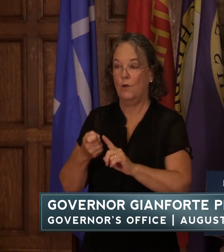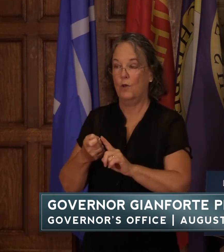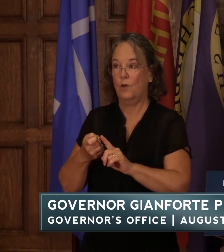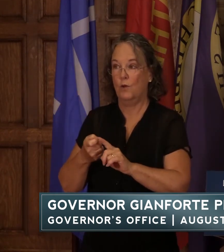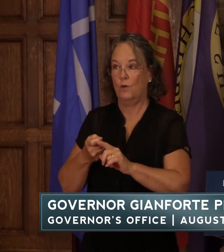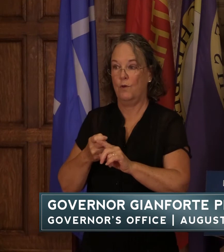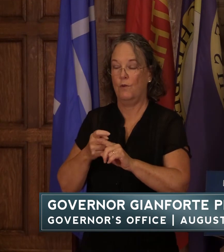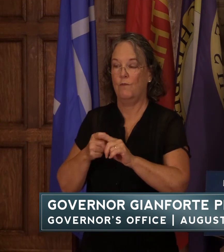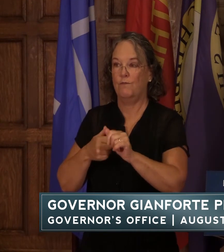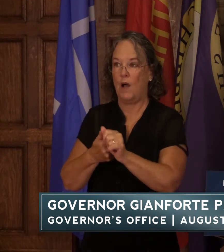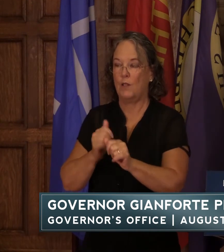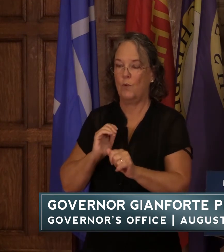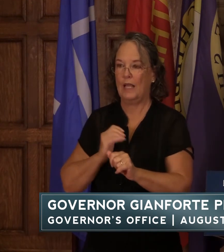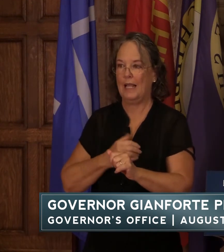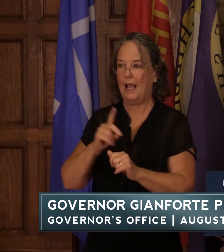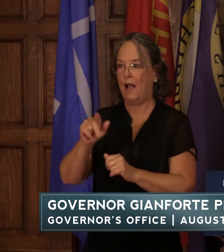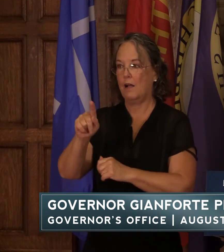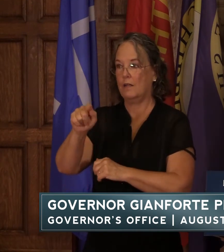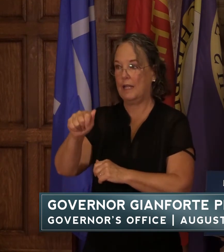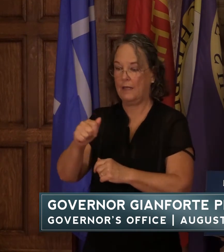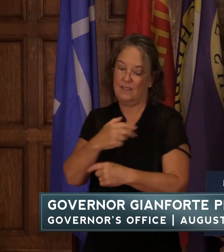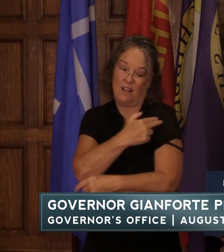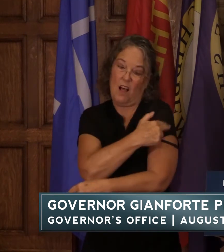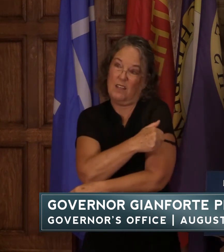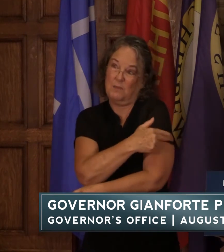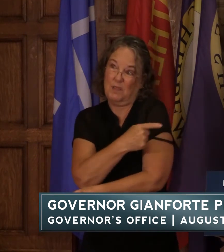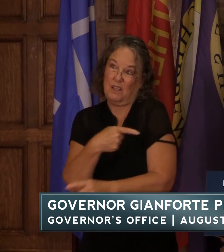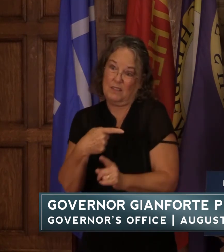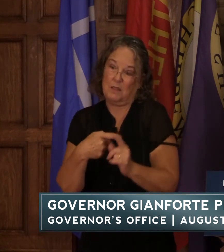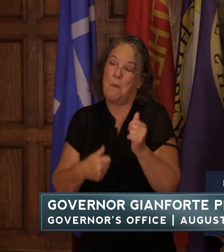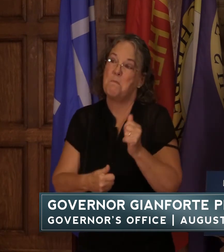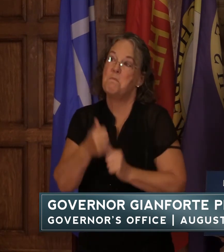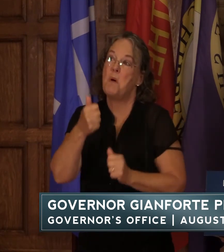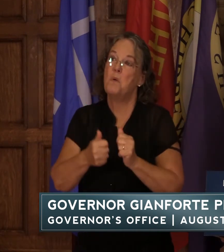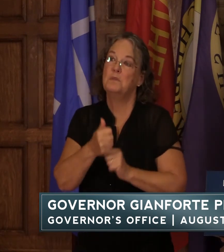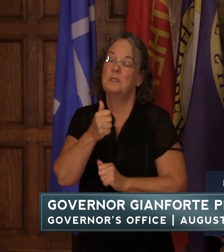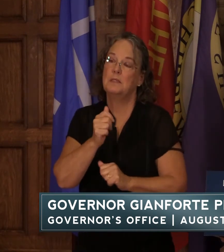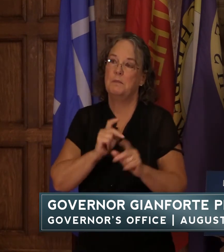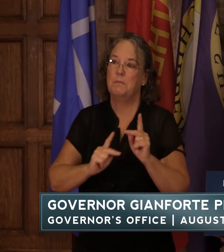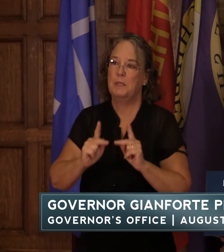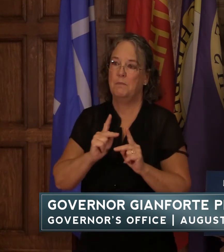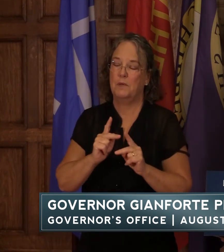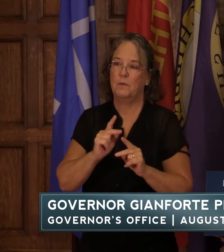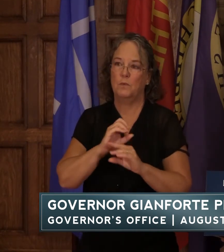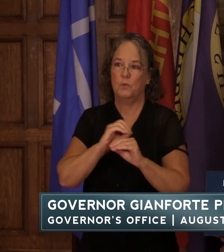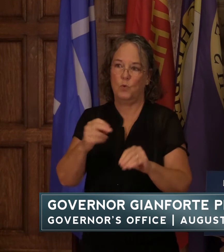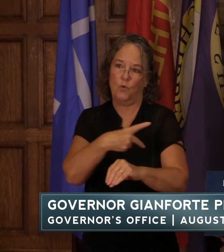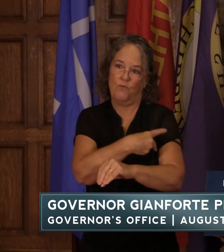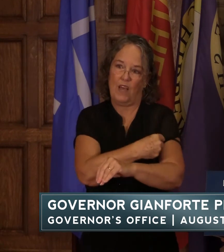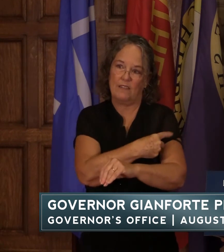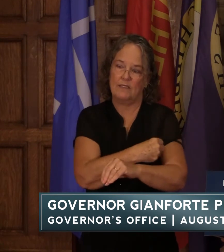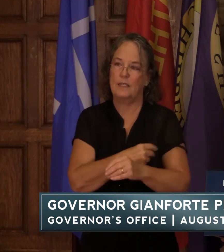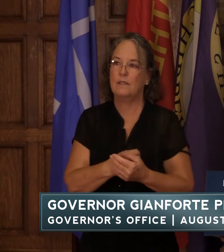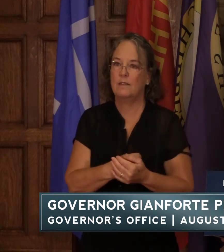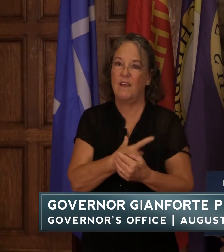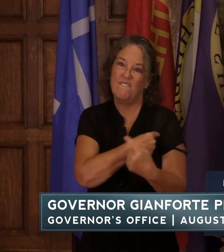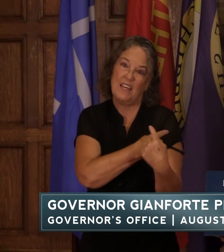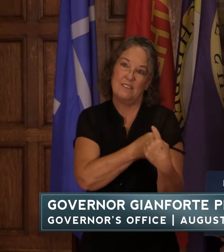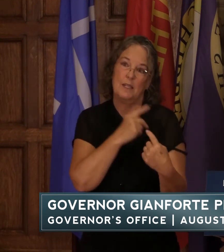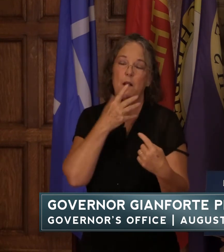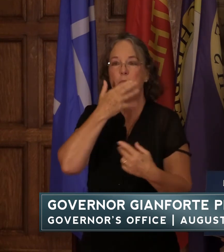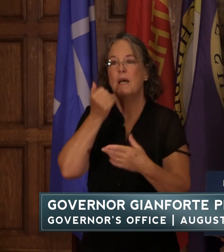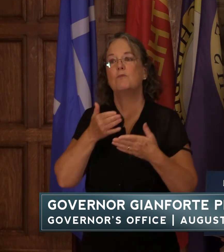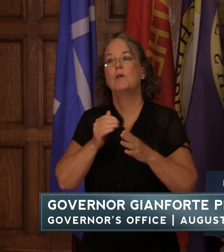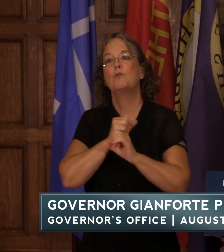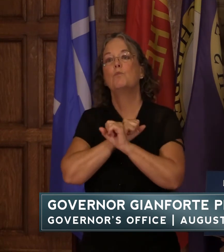the hospitalizations are direct are predominantly with folks that have been unvaccinated vaccinated again the vaccines are the best way to protect